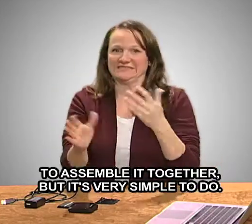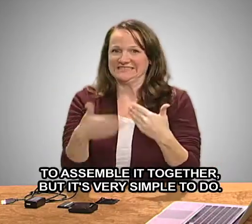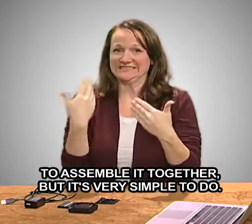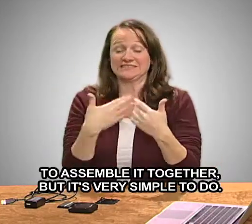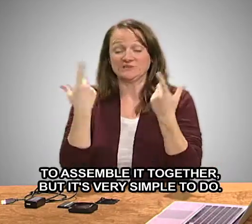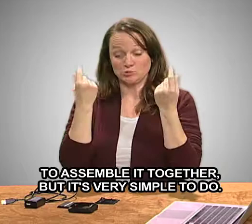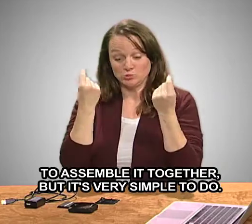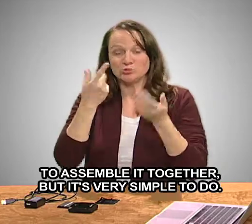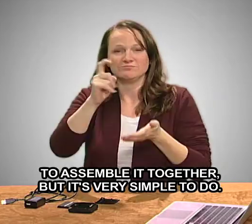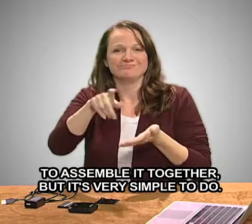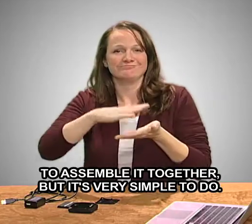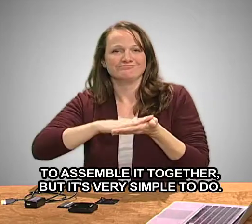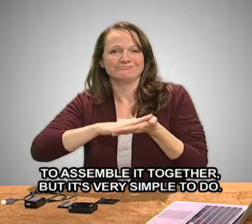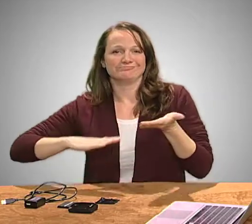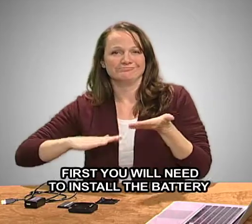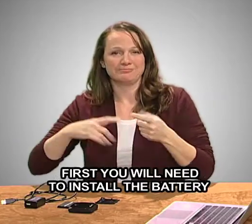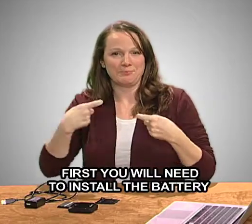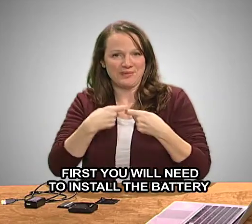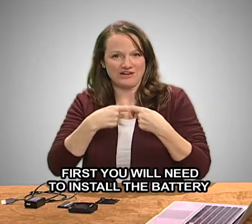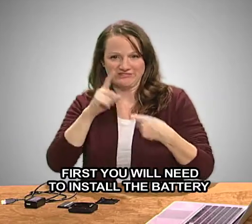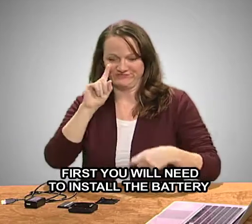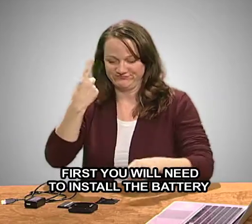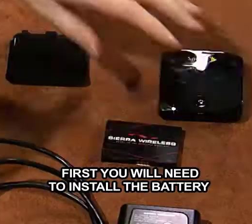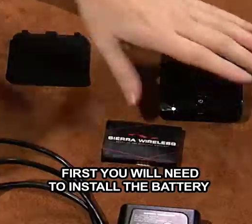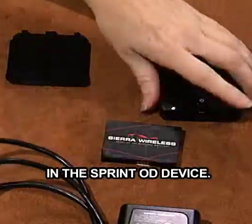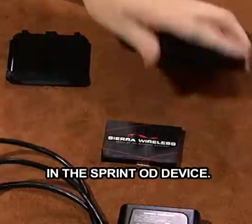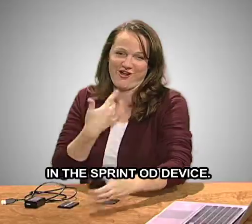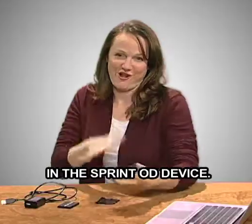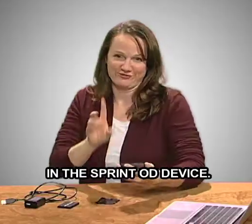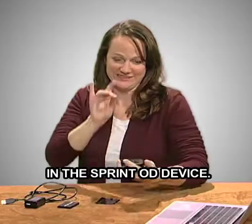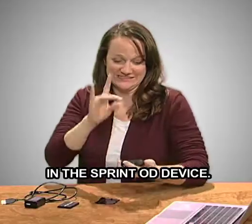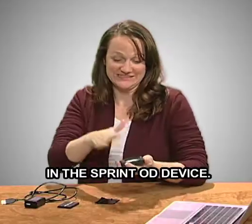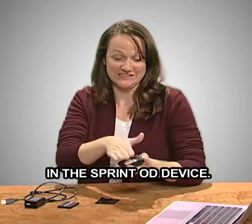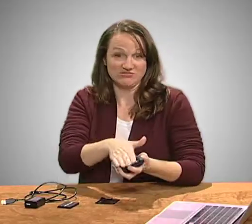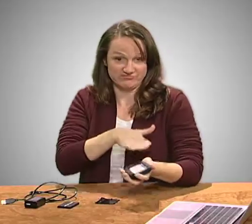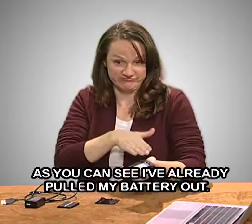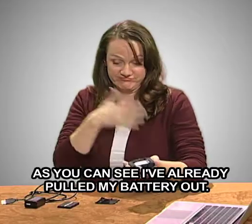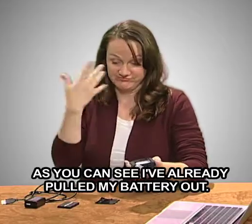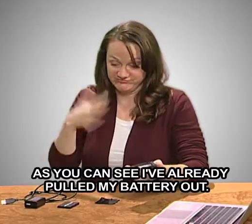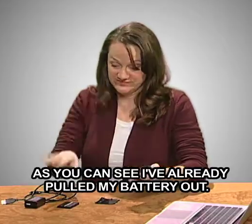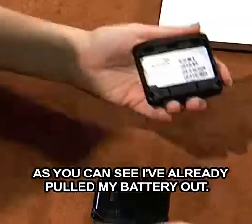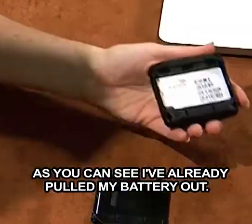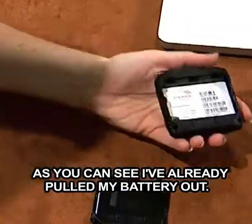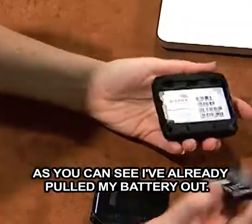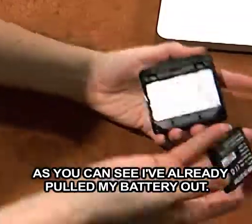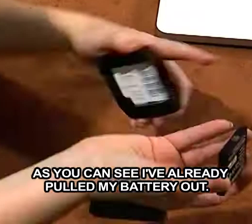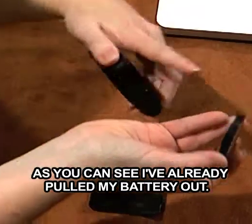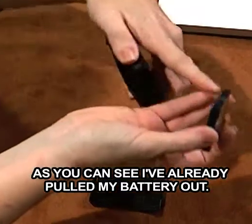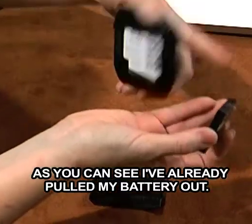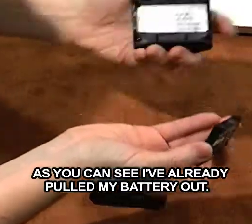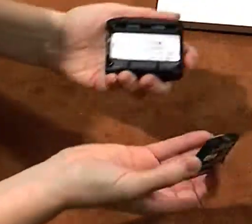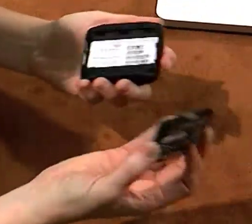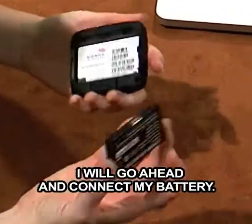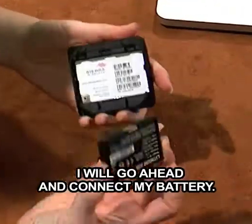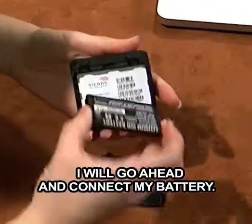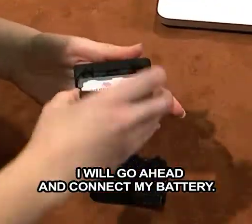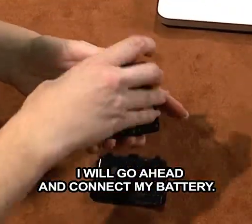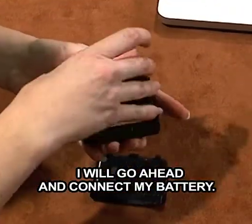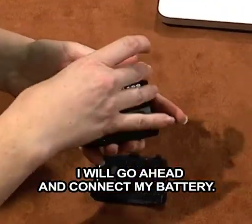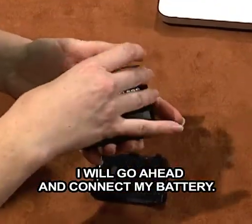but it's very simple to do. First, you will need to install the battery in the Sprint OD device. As you can see, I've already pulled my battery out. I will go ahead and connect my